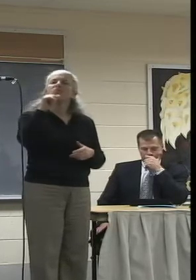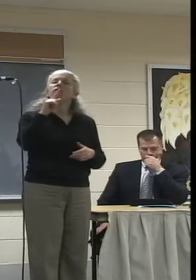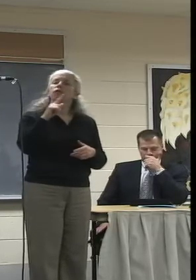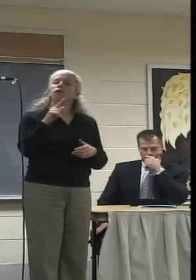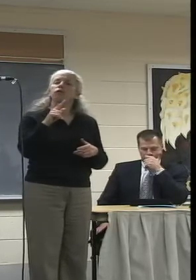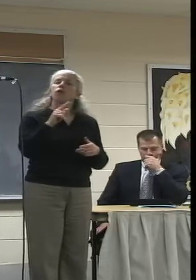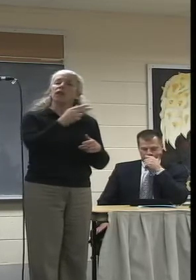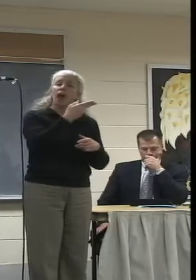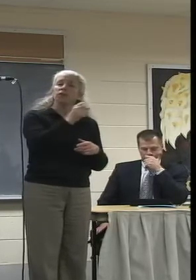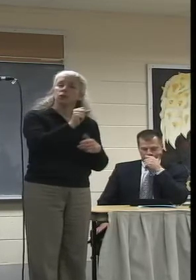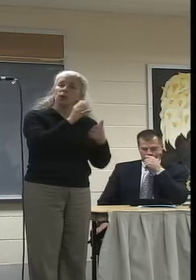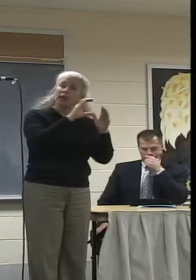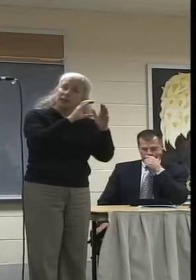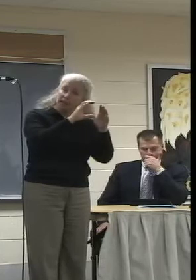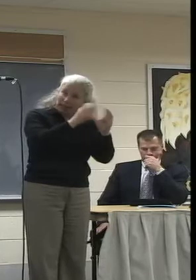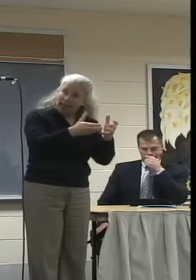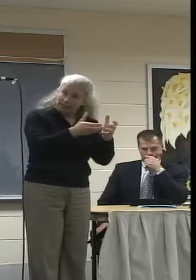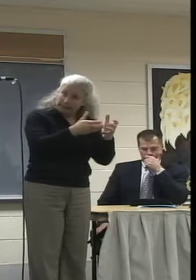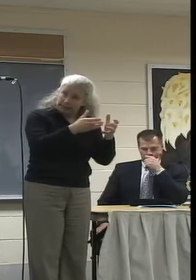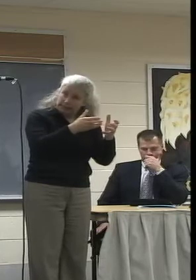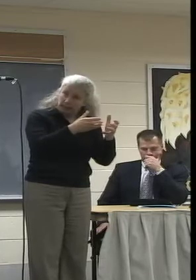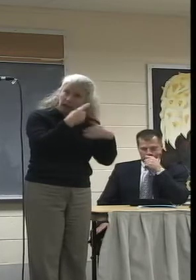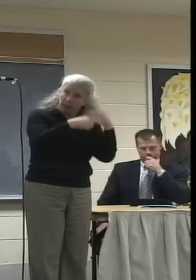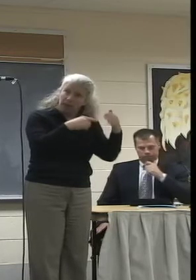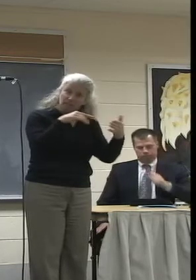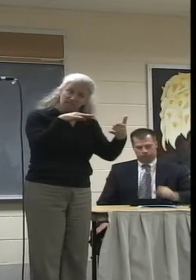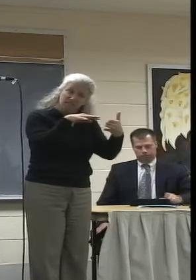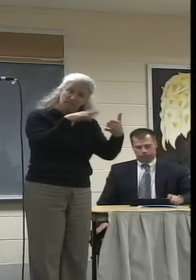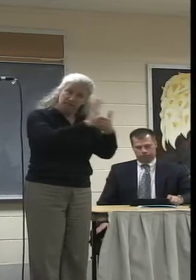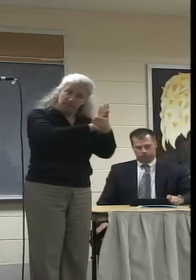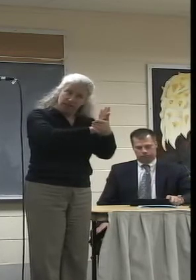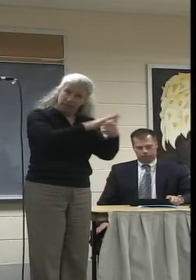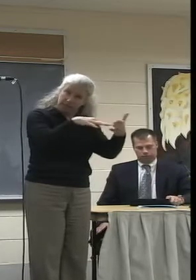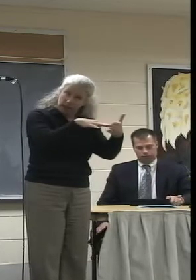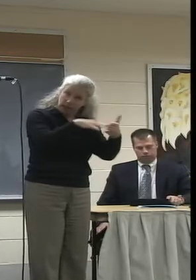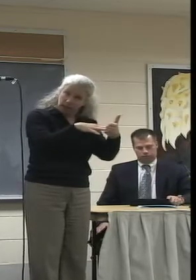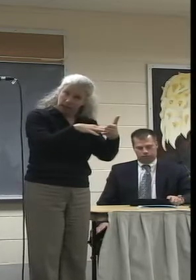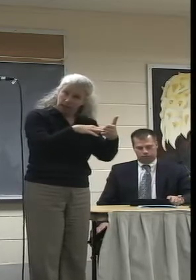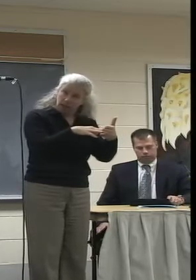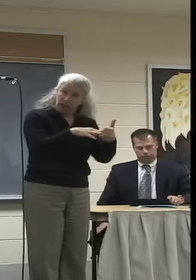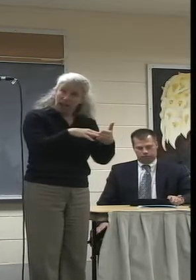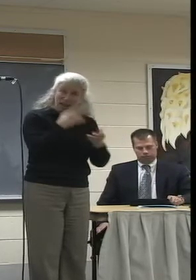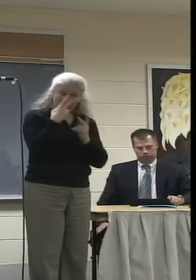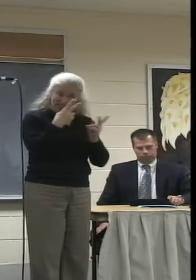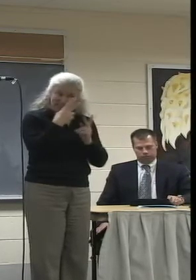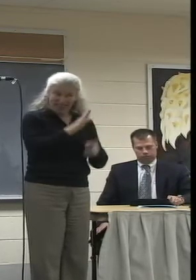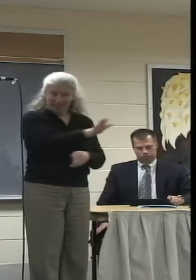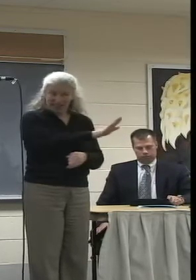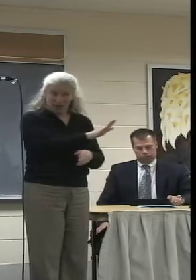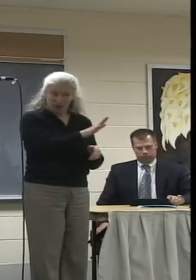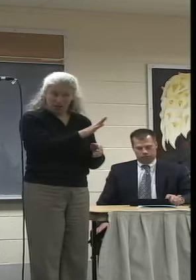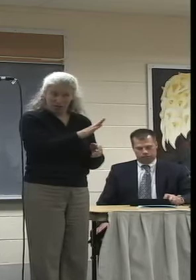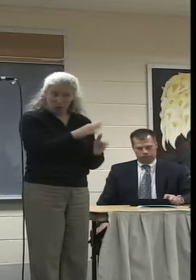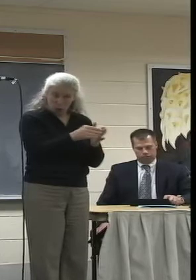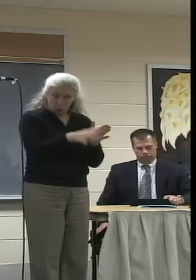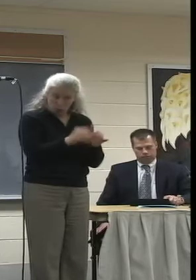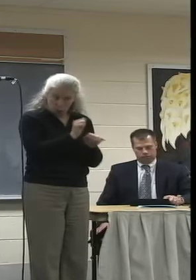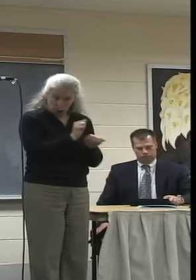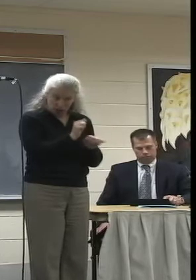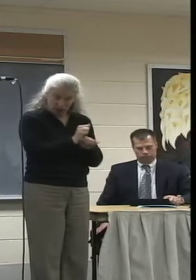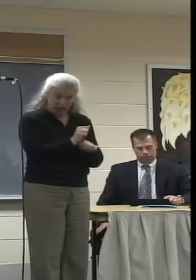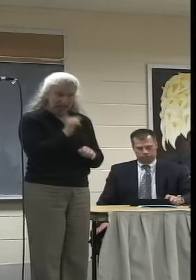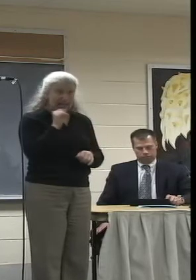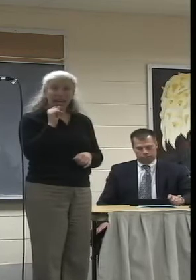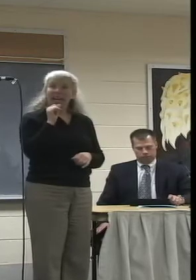at the high school, I've seen them at work. And honestly, if I was as talented as they were and as well trained as they were coming out of high school,